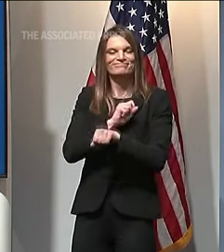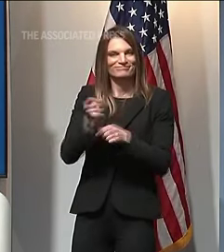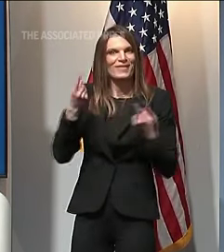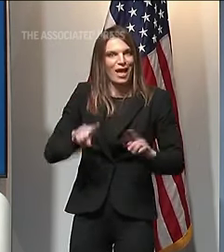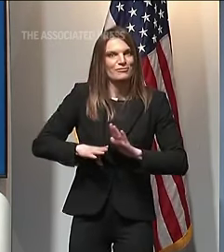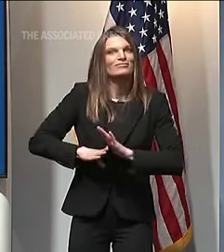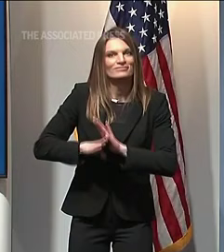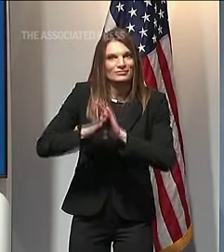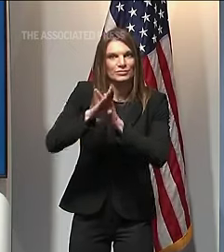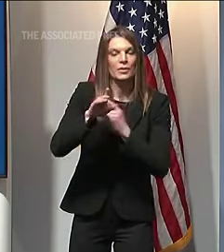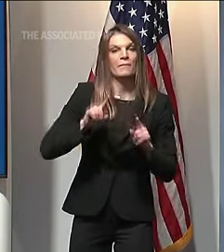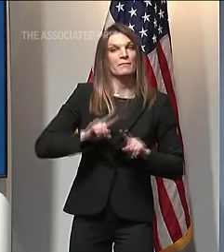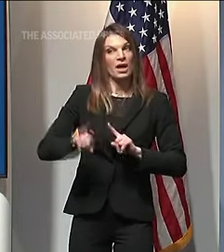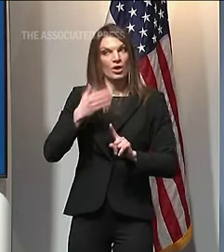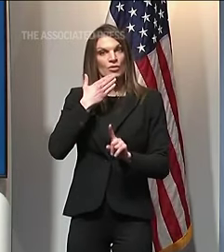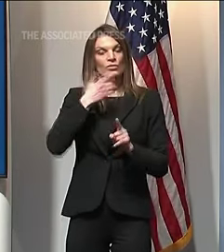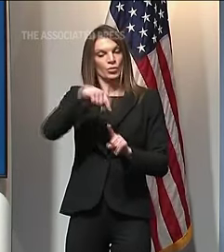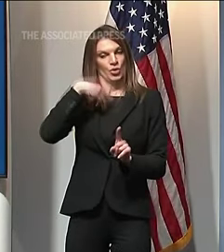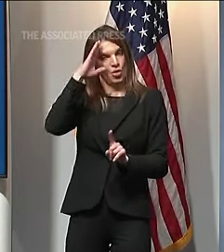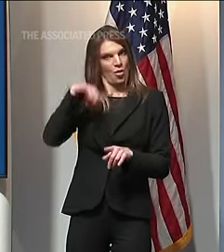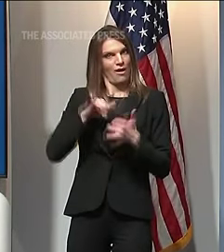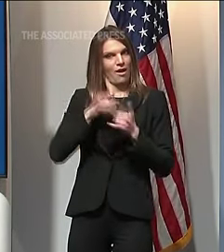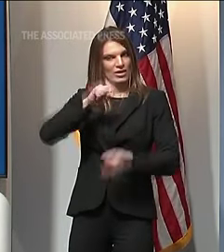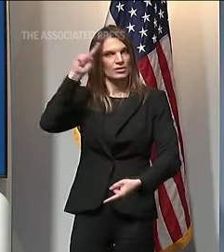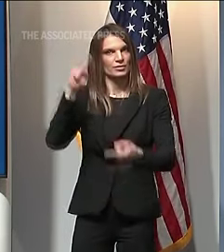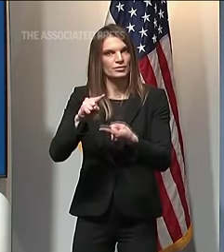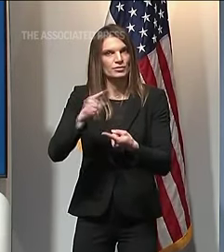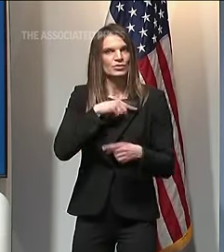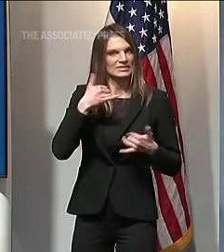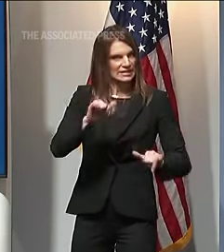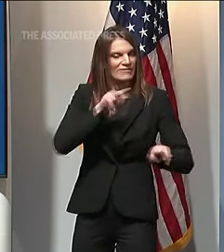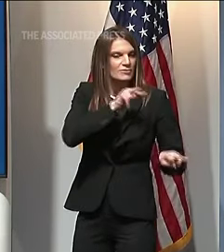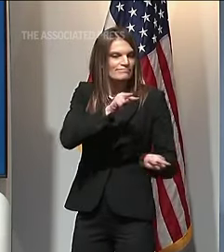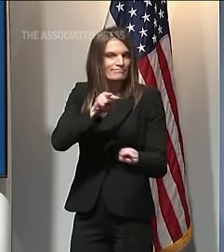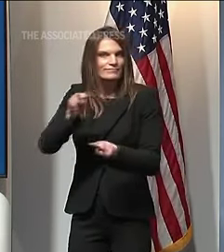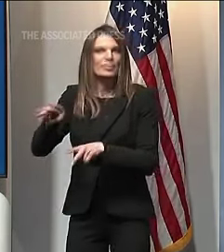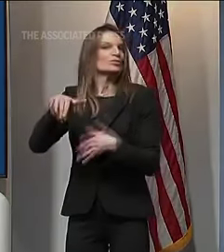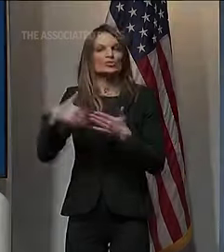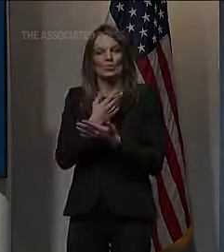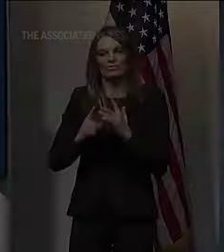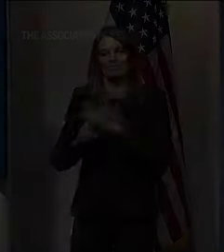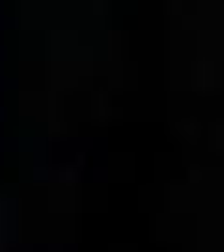a lot more about this virus and we are ramping up our vaccinations but we are going to watch it closely because these variants are very concerning. joining us.